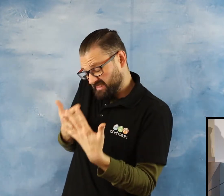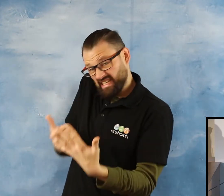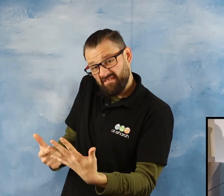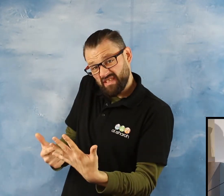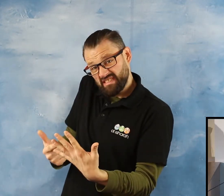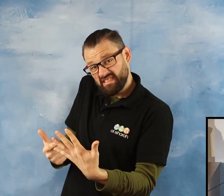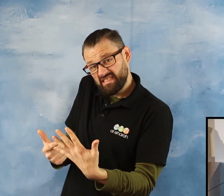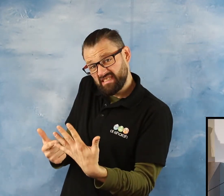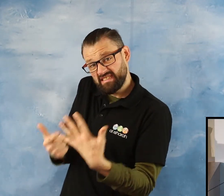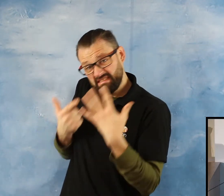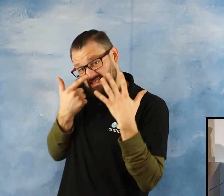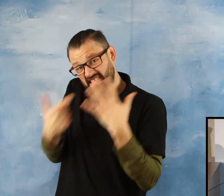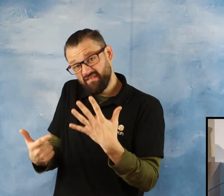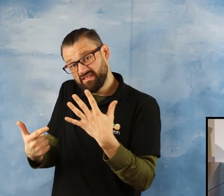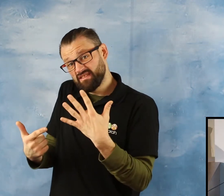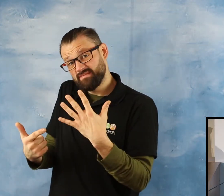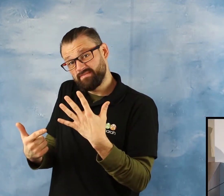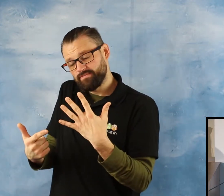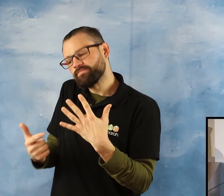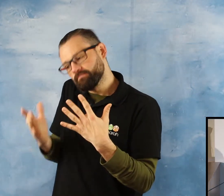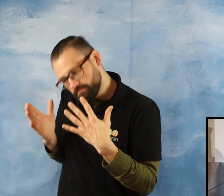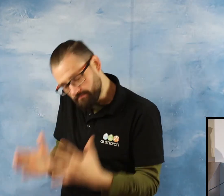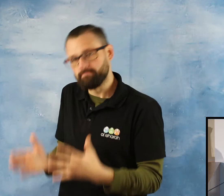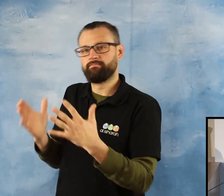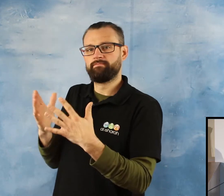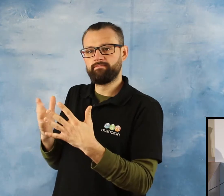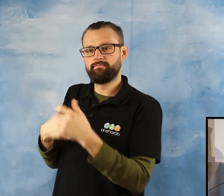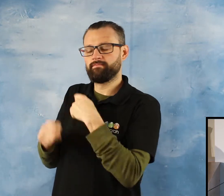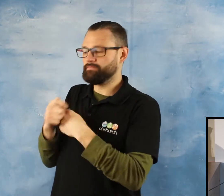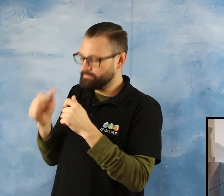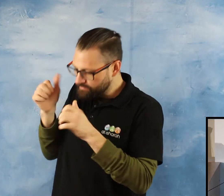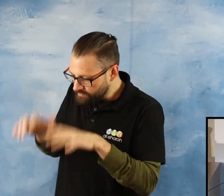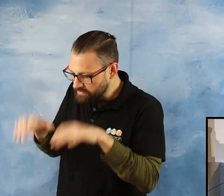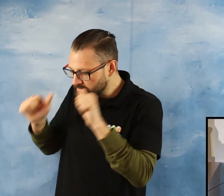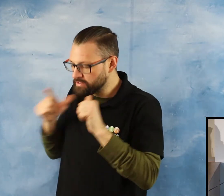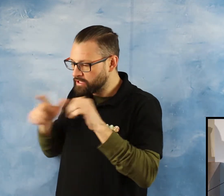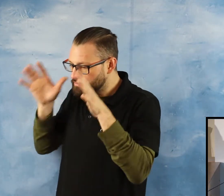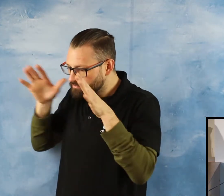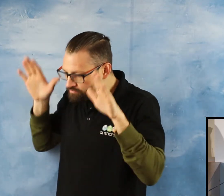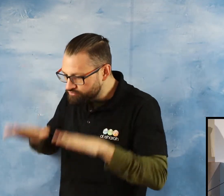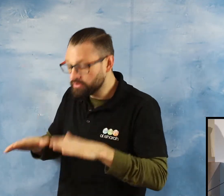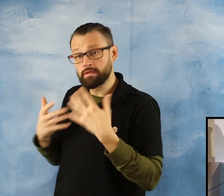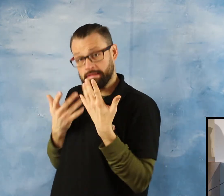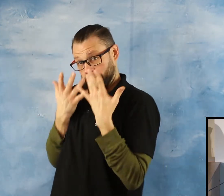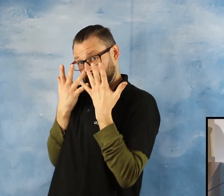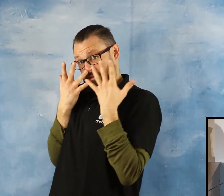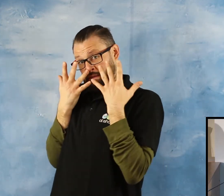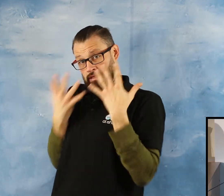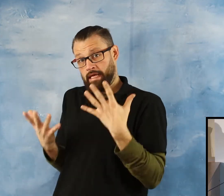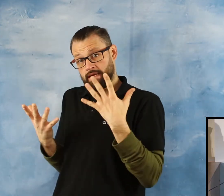We must make them They have Started praying From year ten We should make sure They are not missing Any salah So any